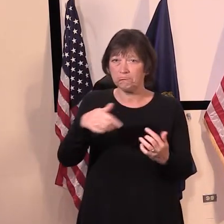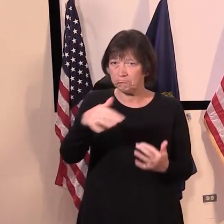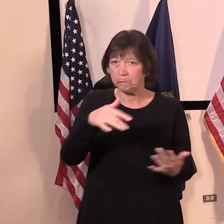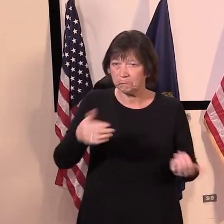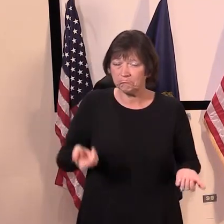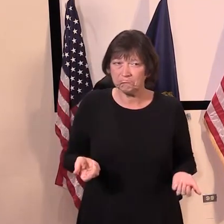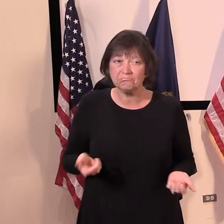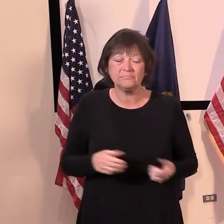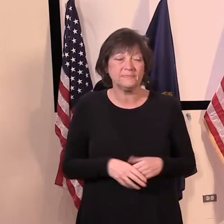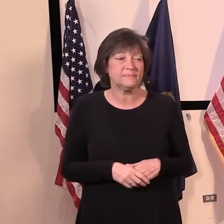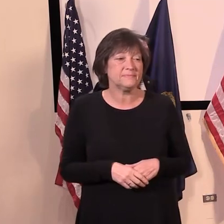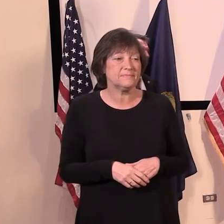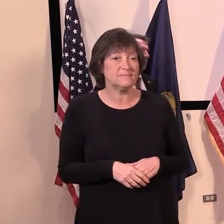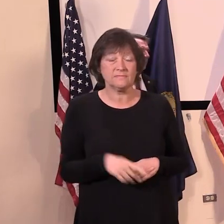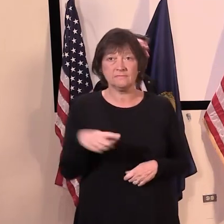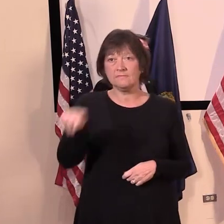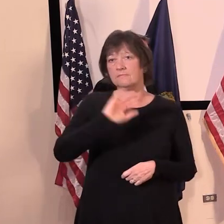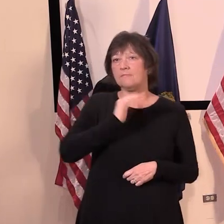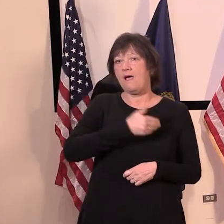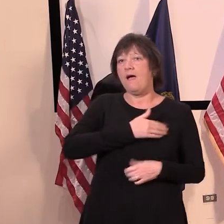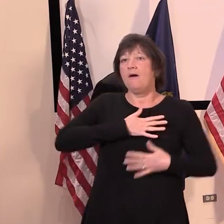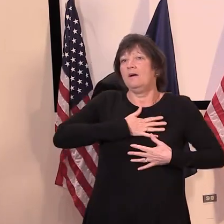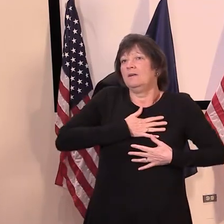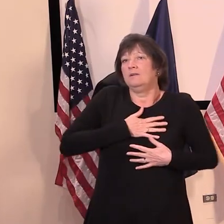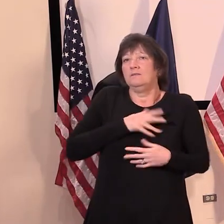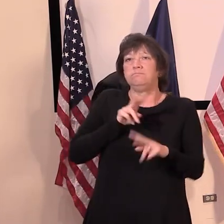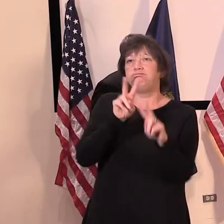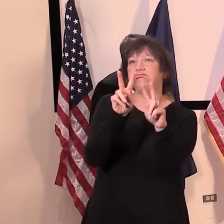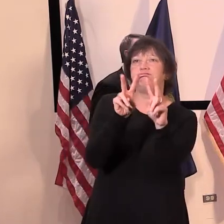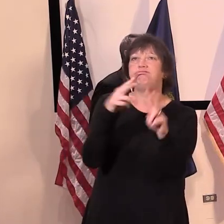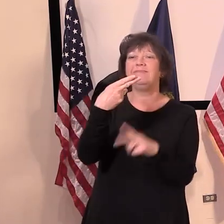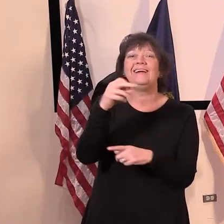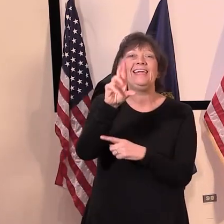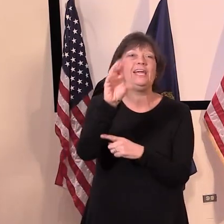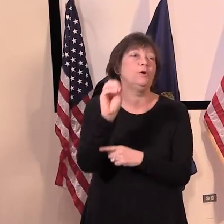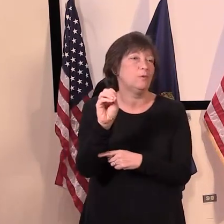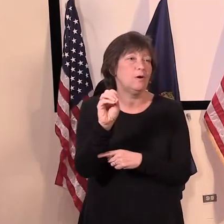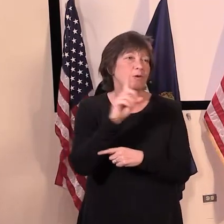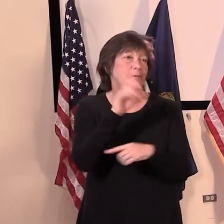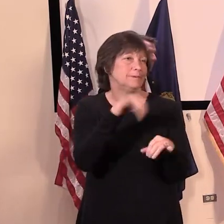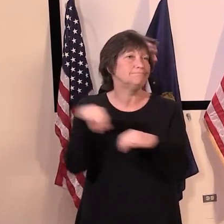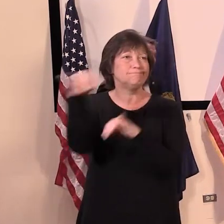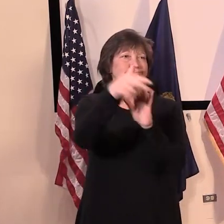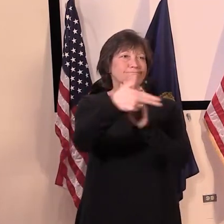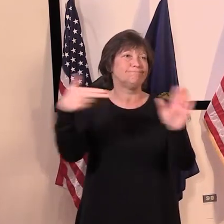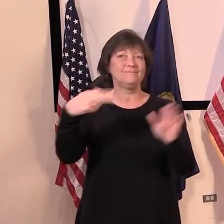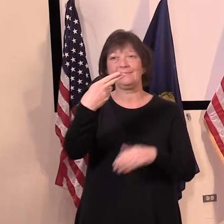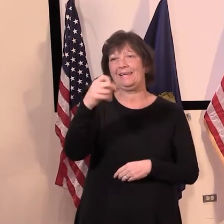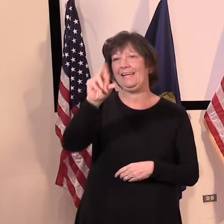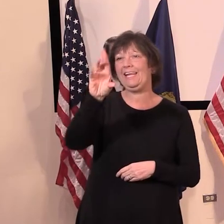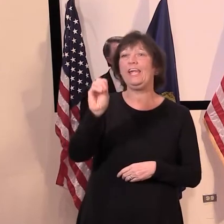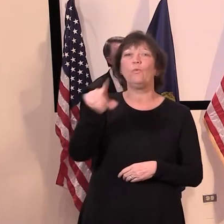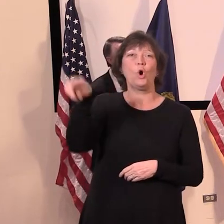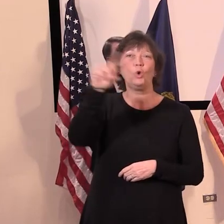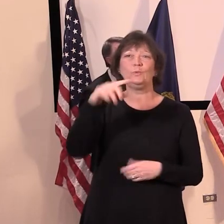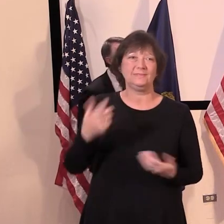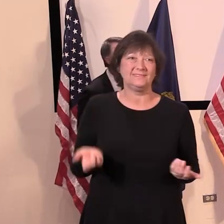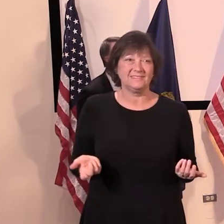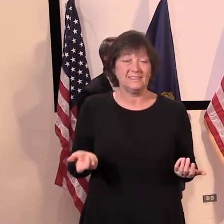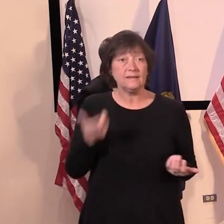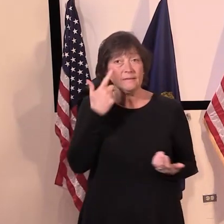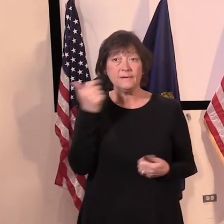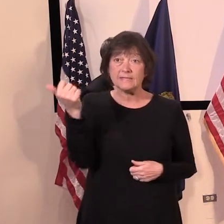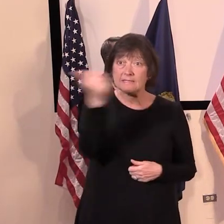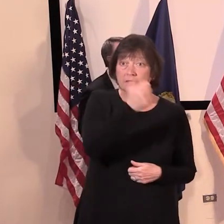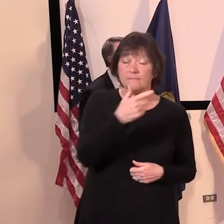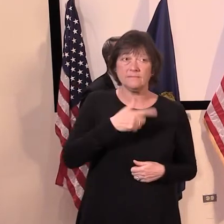They are heroes, truly, as they're being called commonly across the country, because of the fact that they